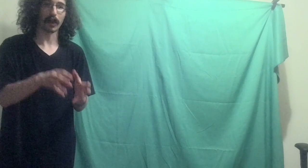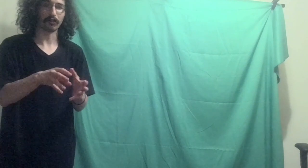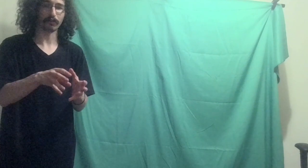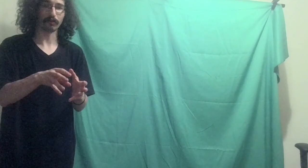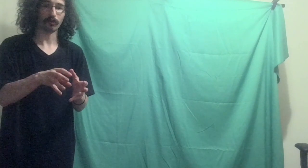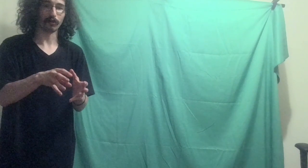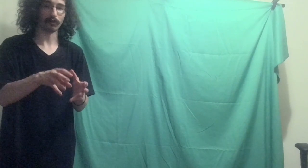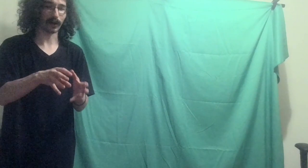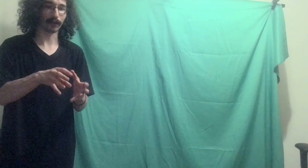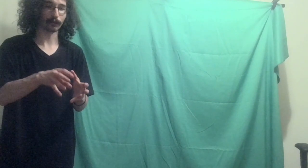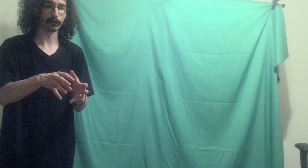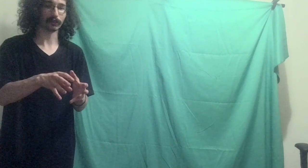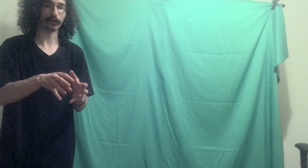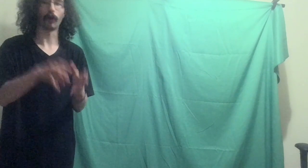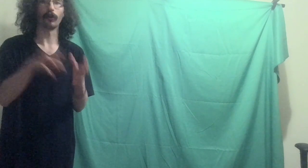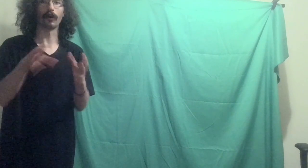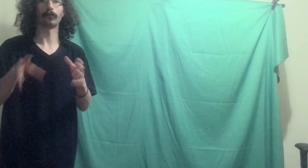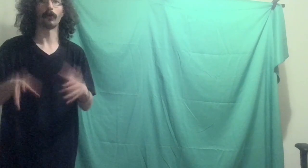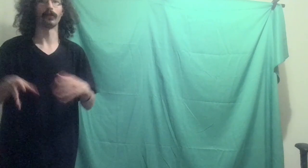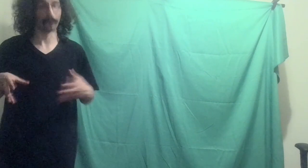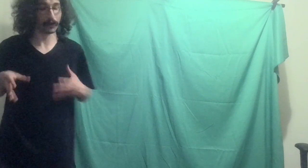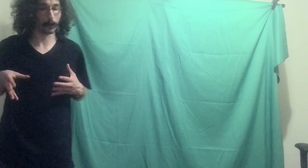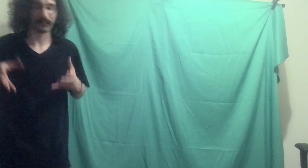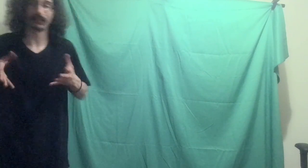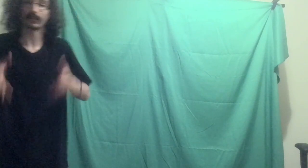and not focusing enough on the video itself.